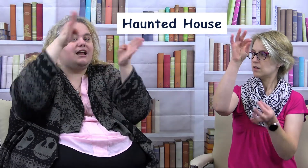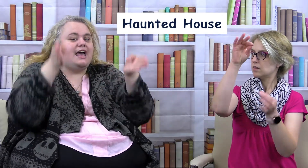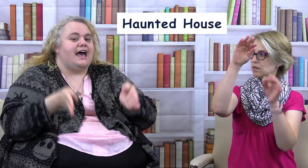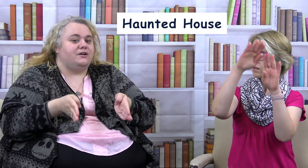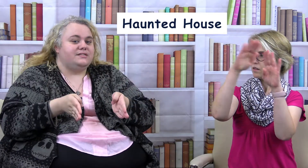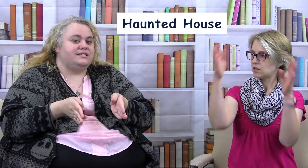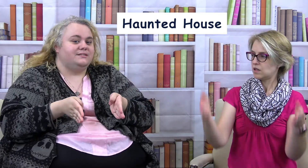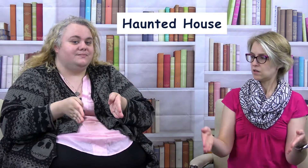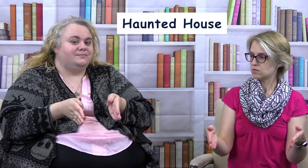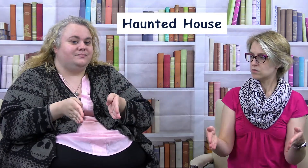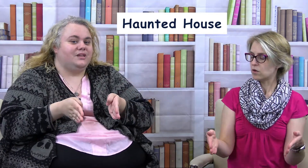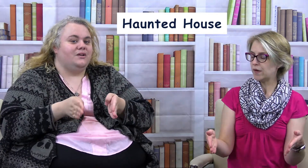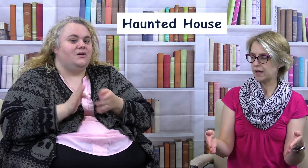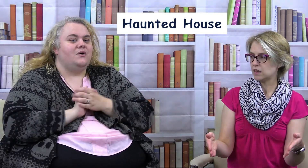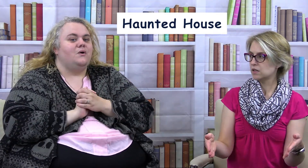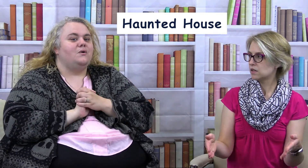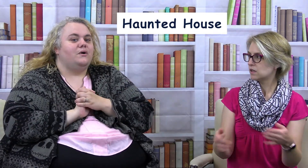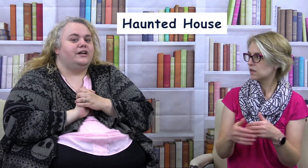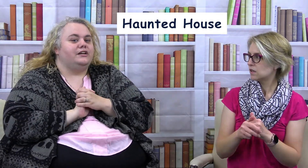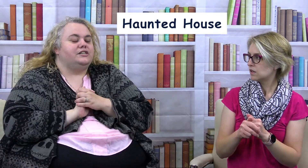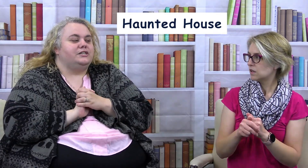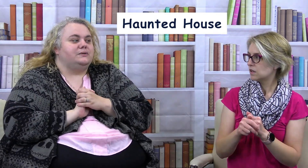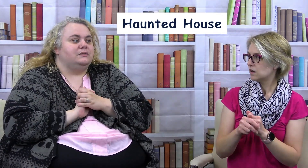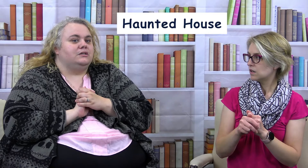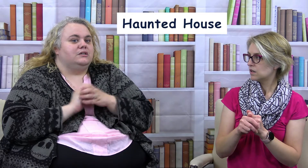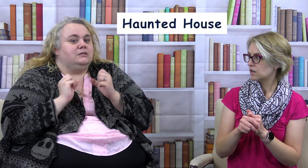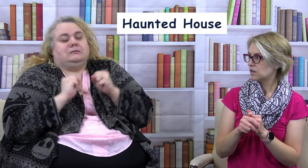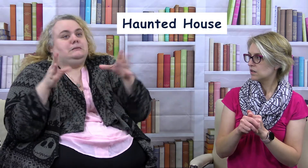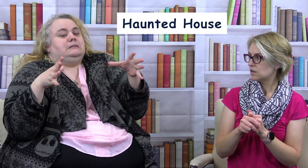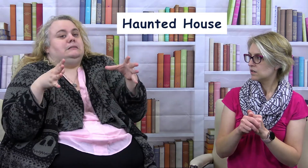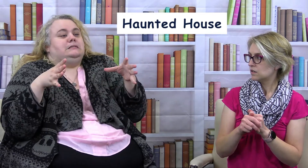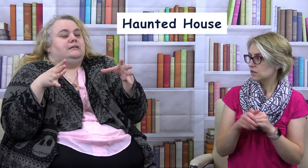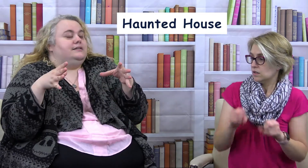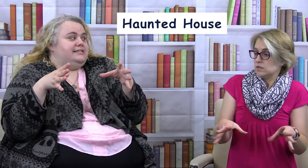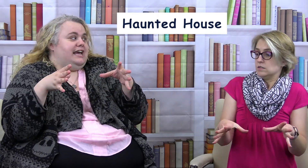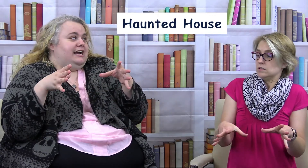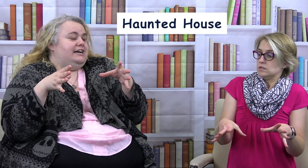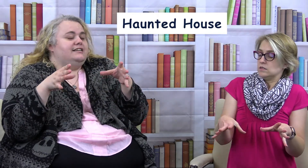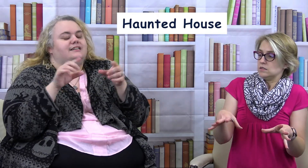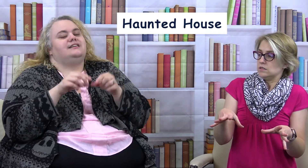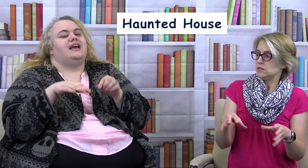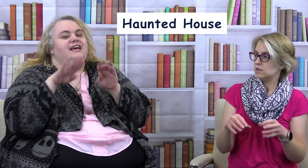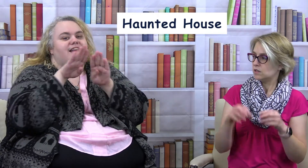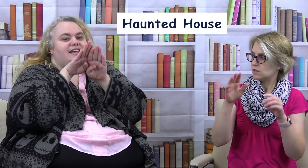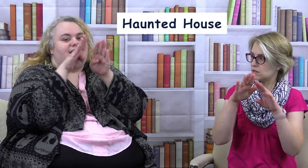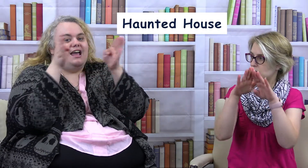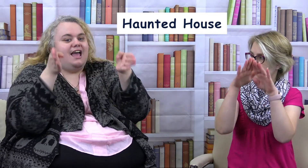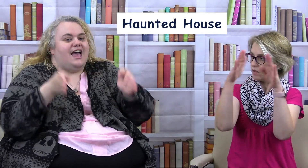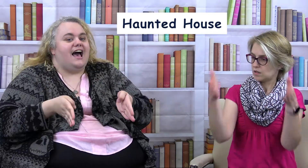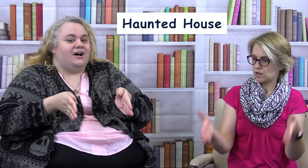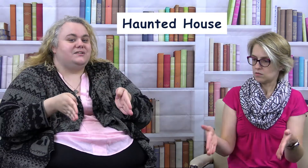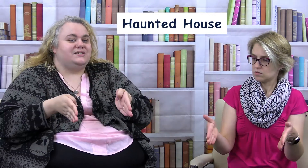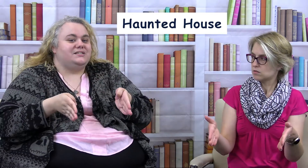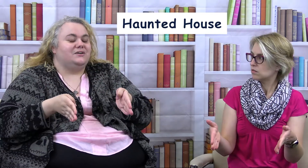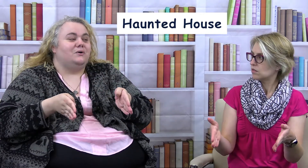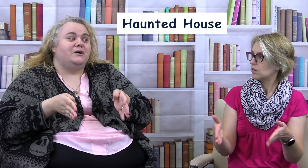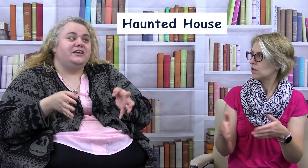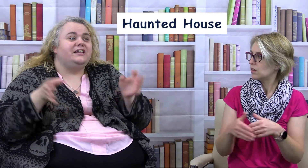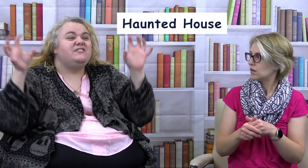house. Okay. Or you could do scared and then house. Or you could even